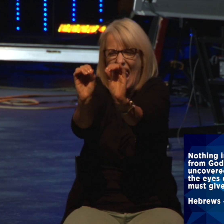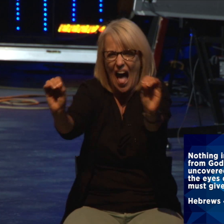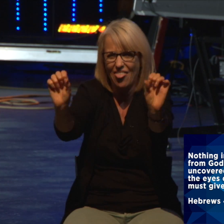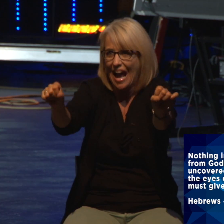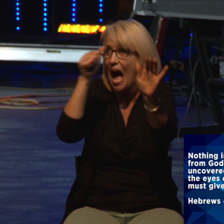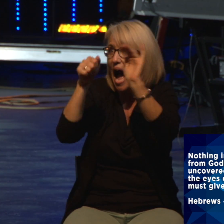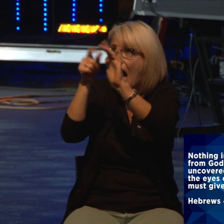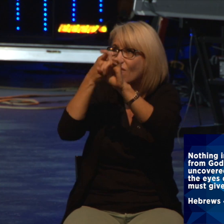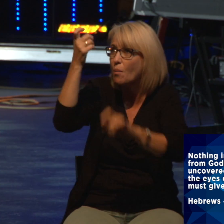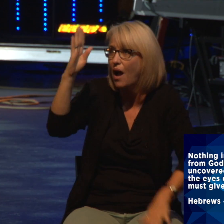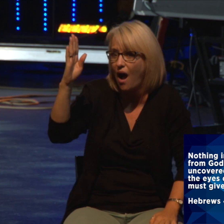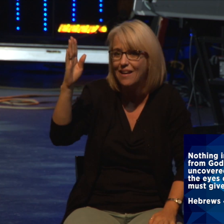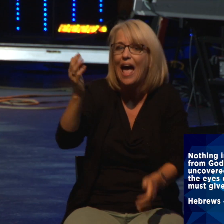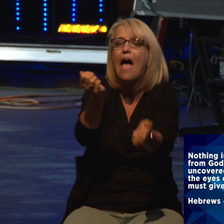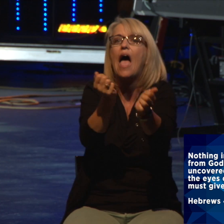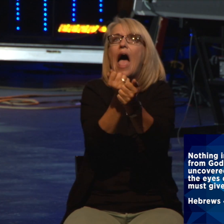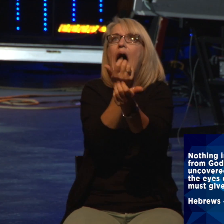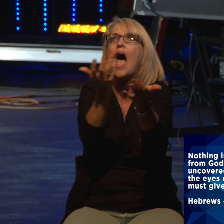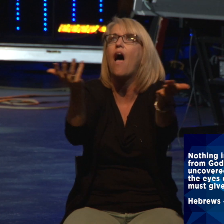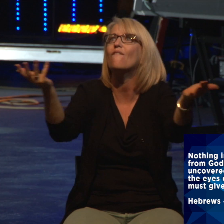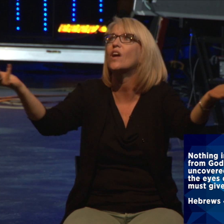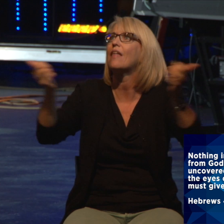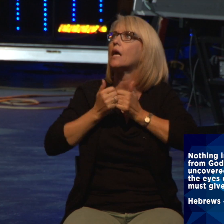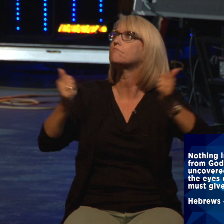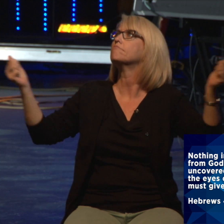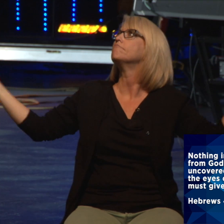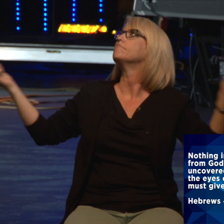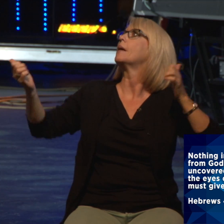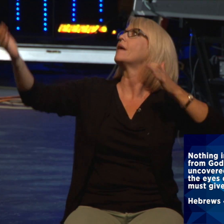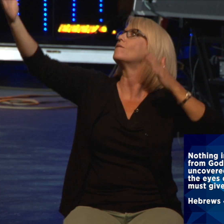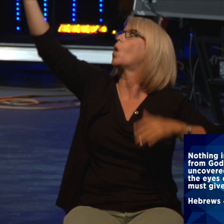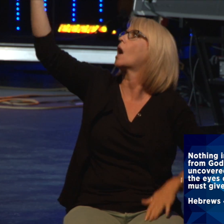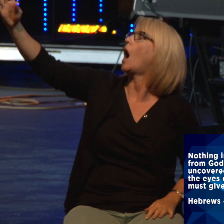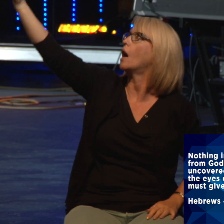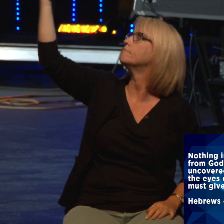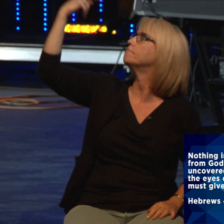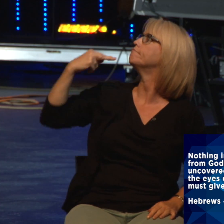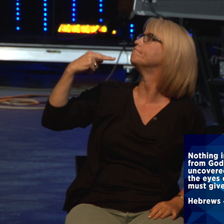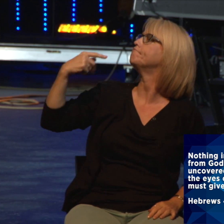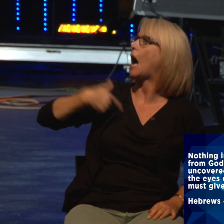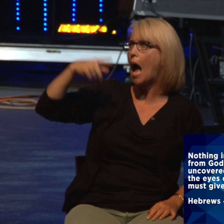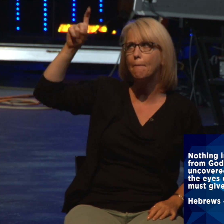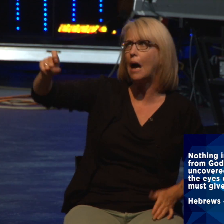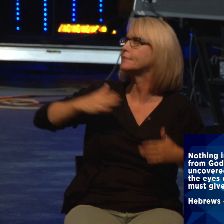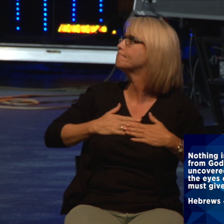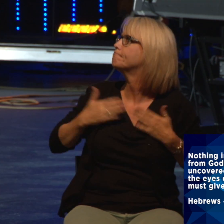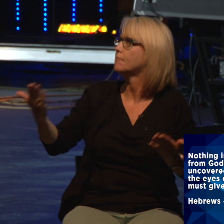Everything is uncovered and laid bare before the eyes of him to whom we must give an account, and we